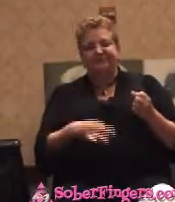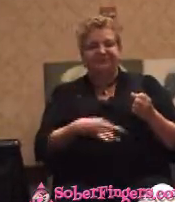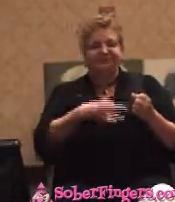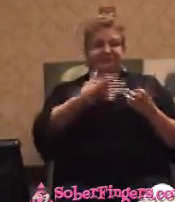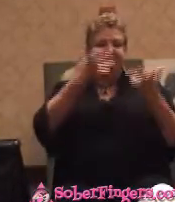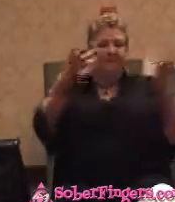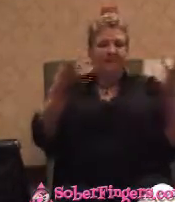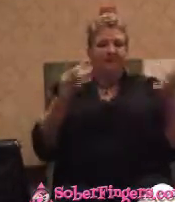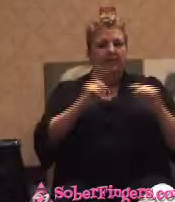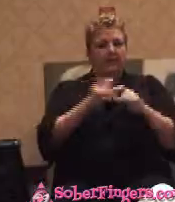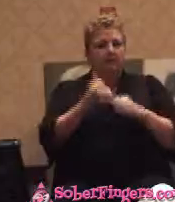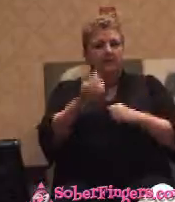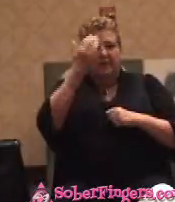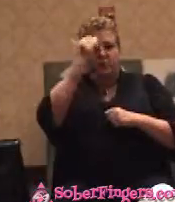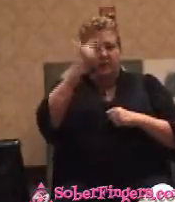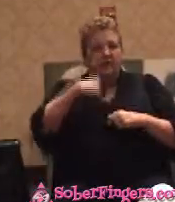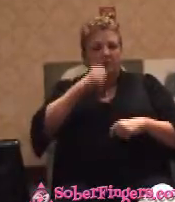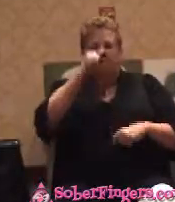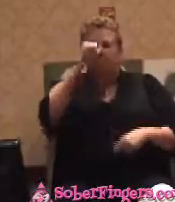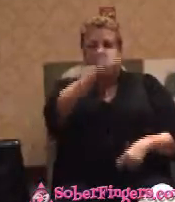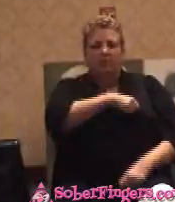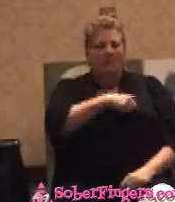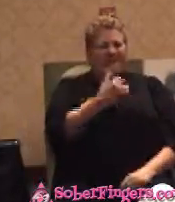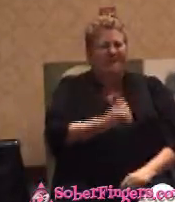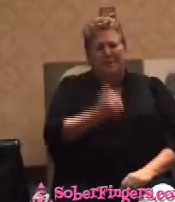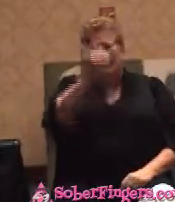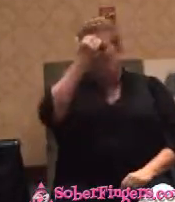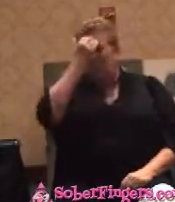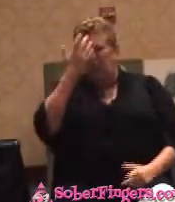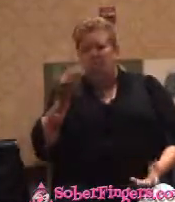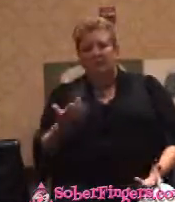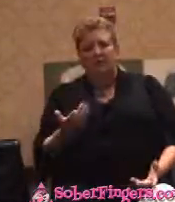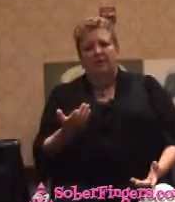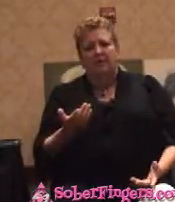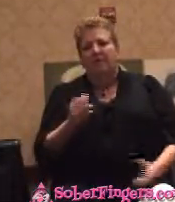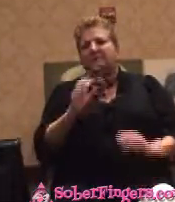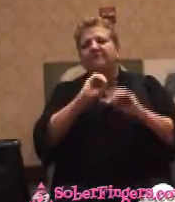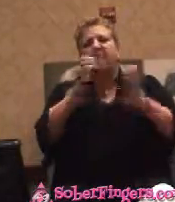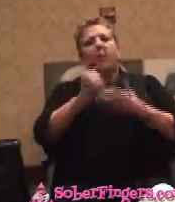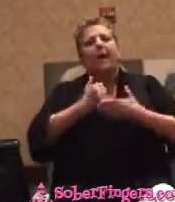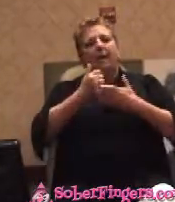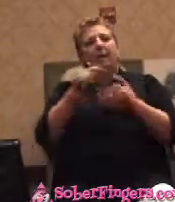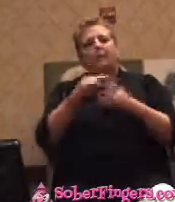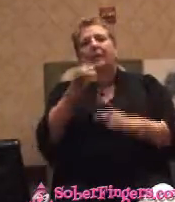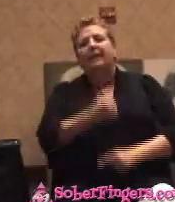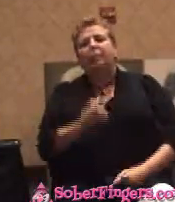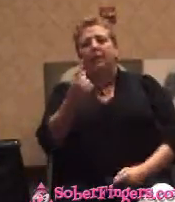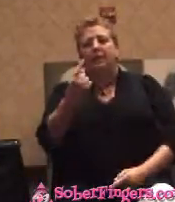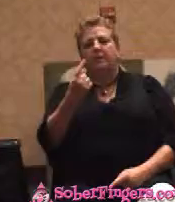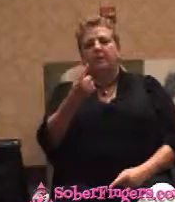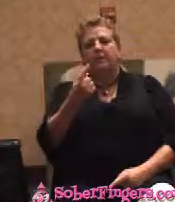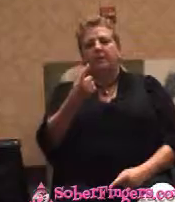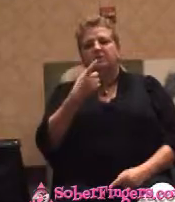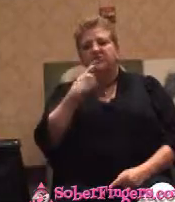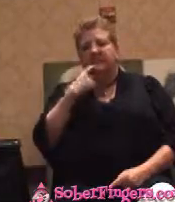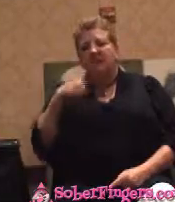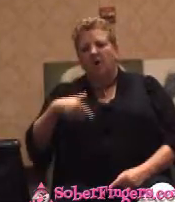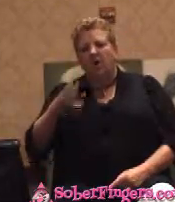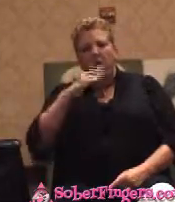knew I was drunk. Everybody knew I drunk. And I was of no value to anybody there. And they sent me home. When I